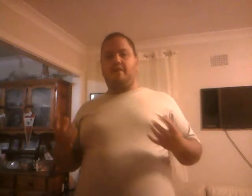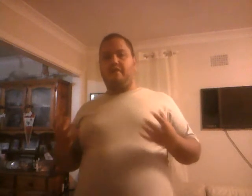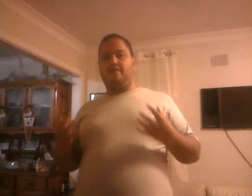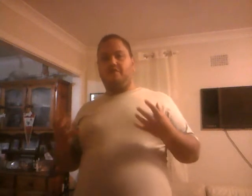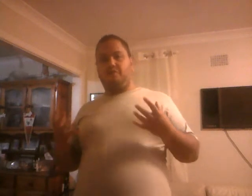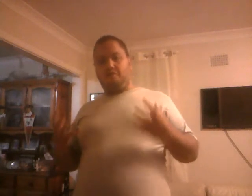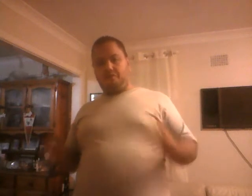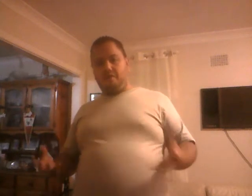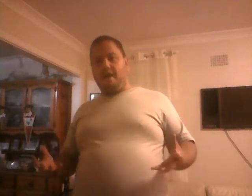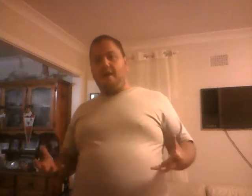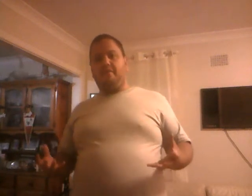character to, to have.